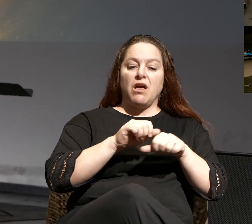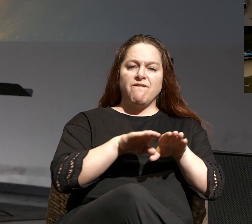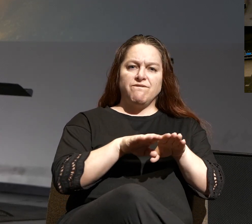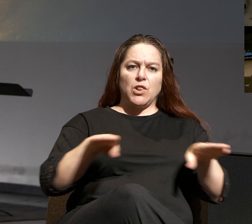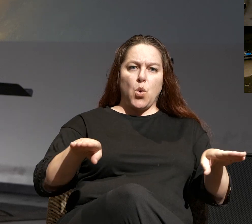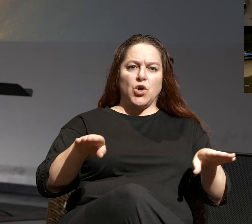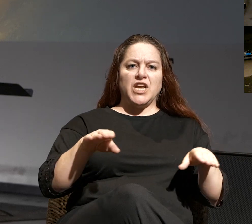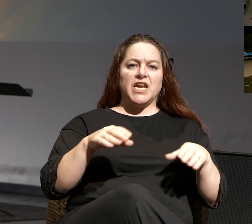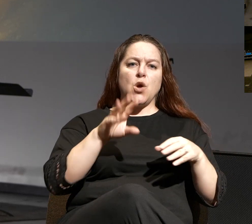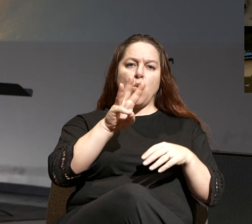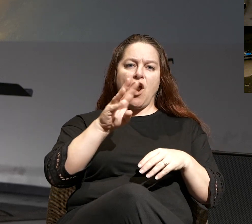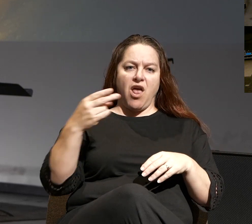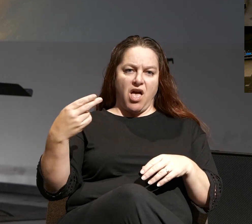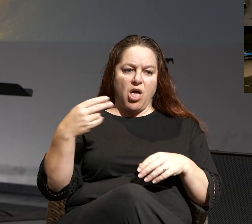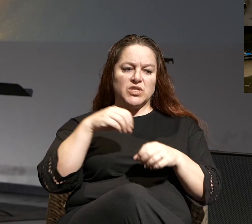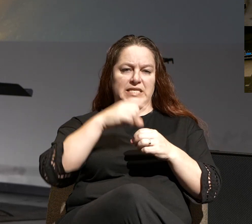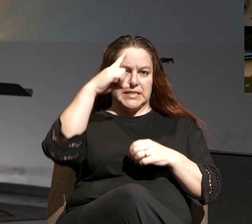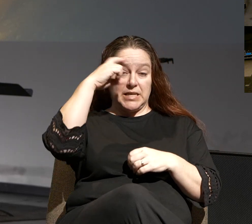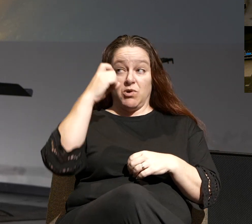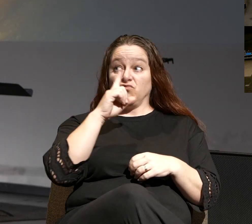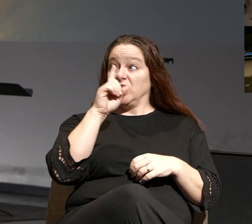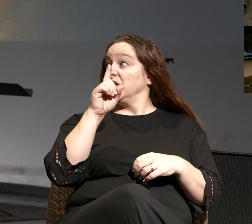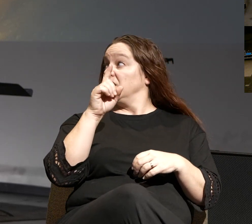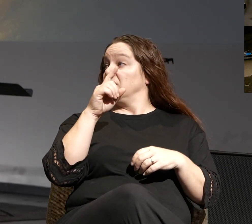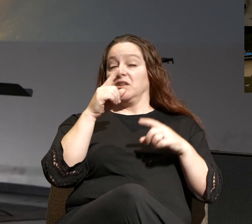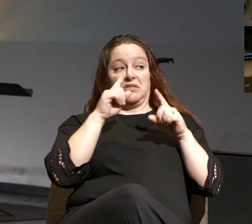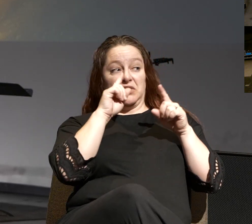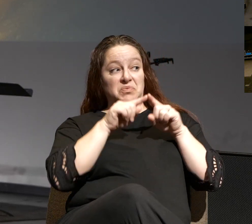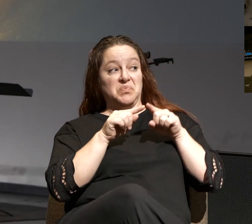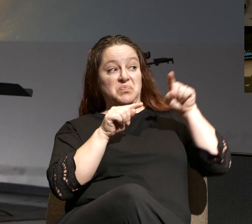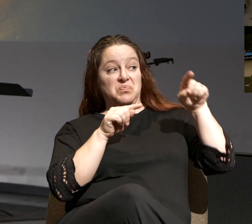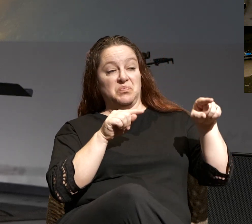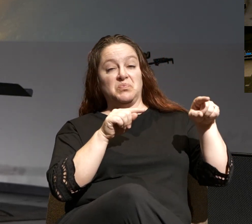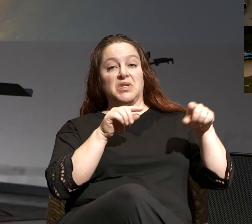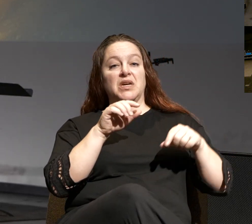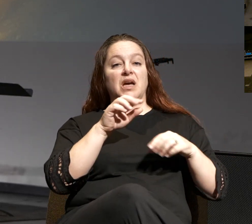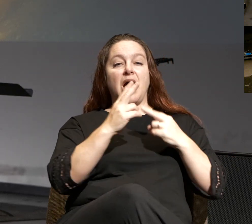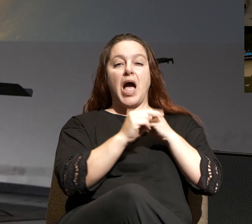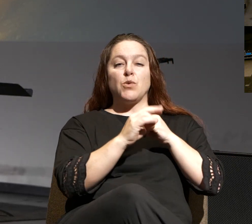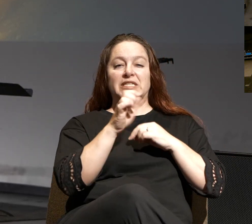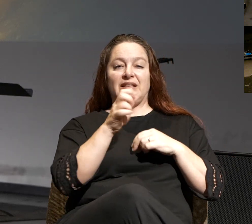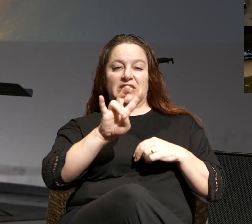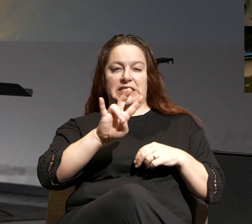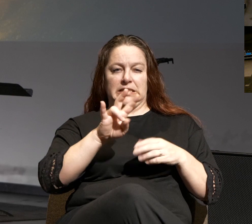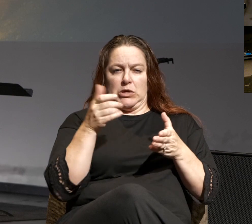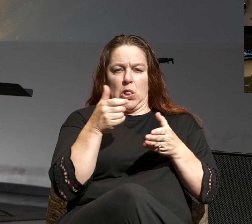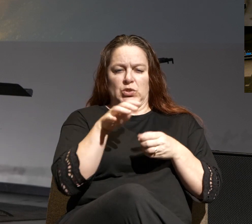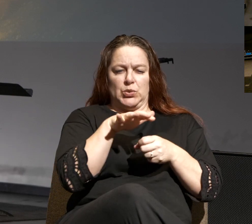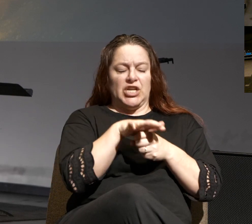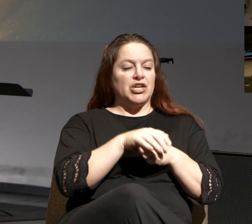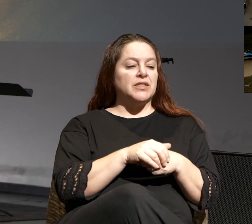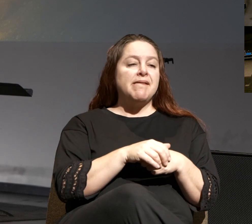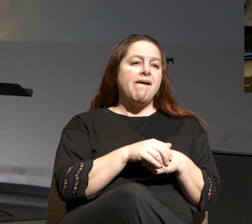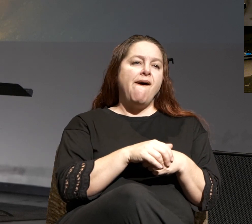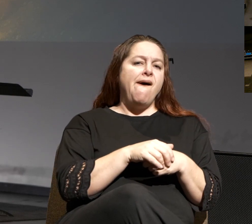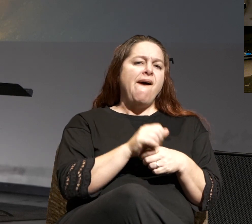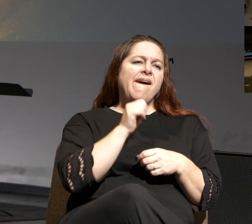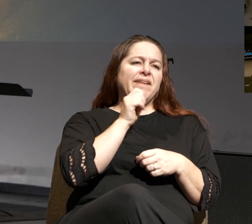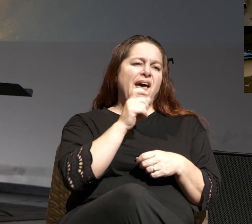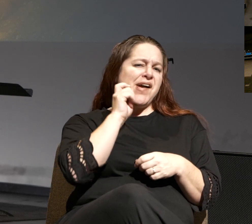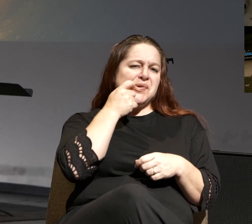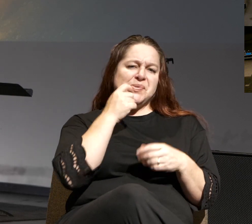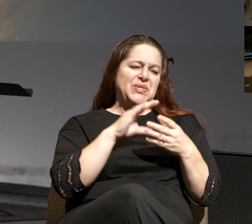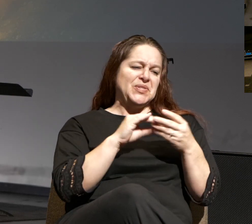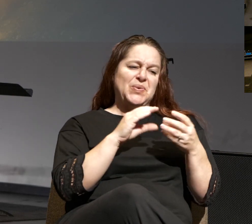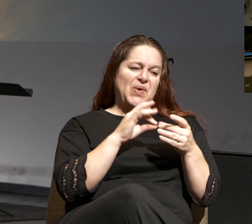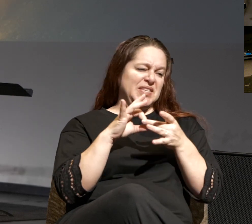during summers, and actually the warehouse is right on the other side of I-17 and Bell, really close to here. And there's really not too many cool stories about the